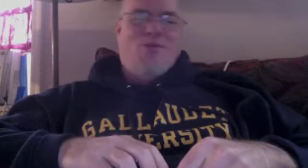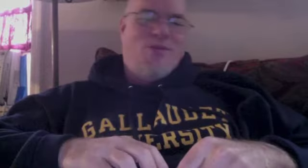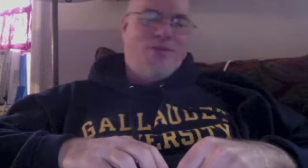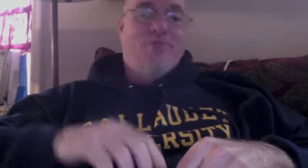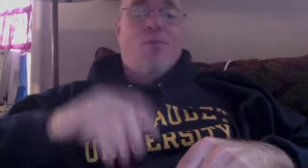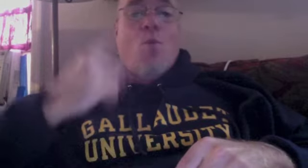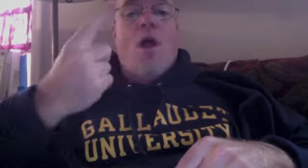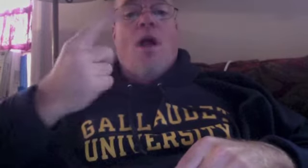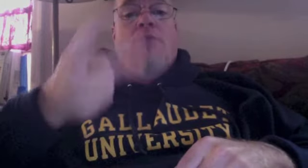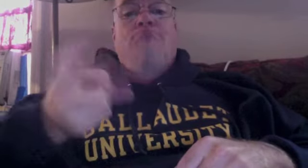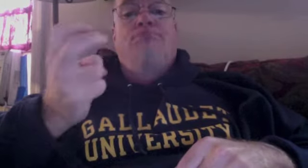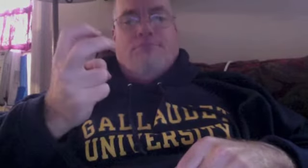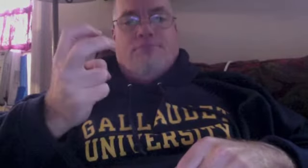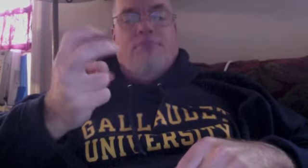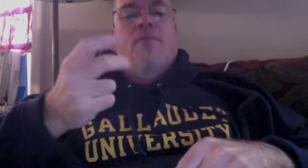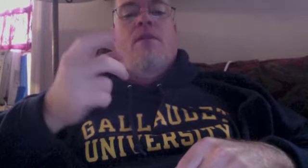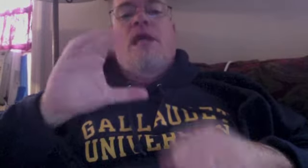I've been so happy about and fun. But it's time this one.